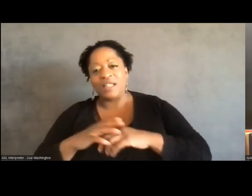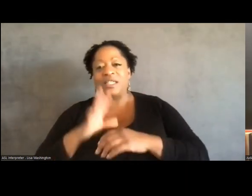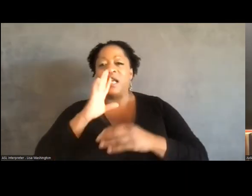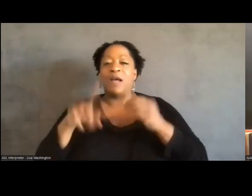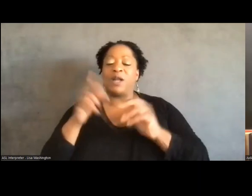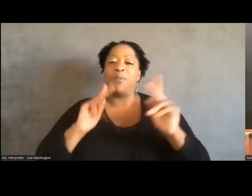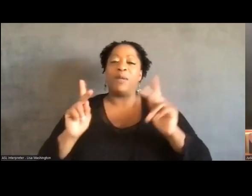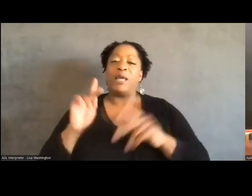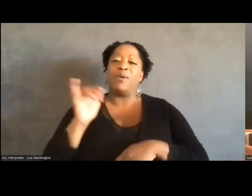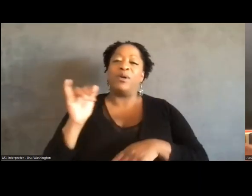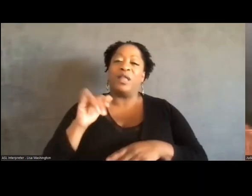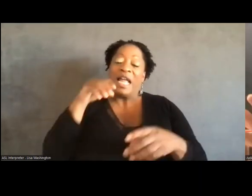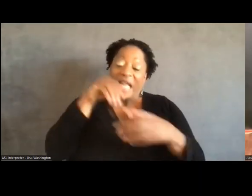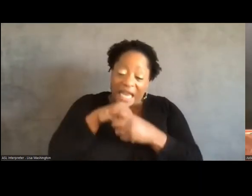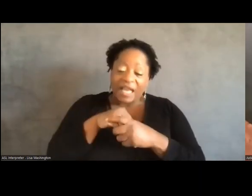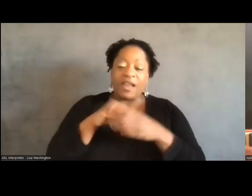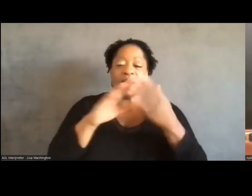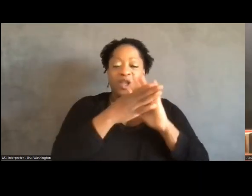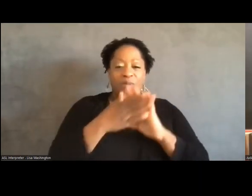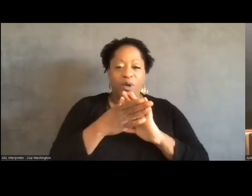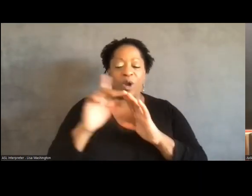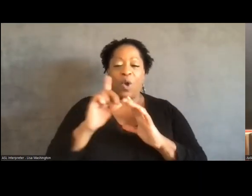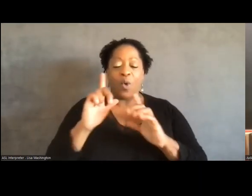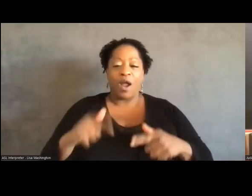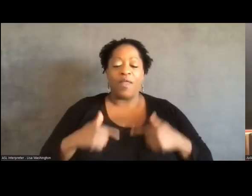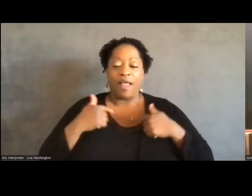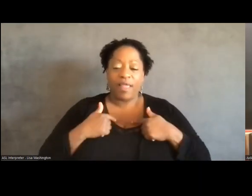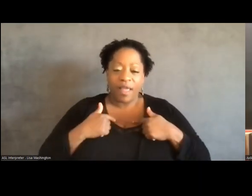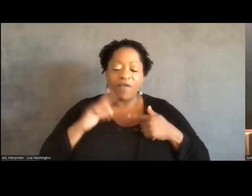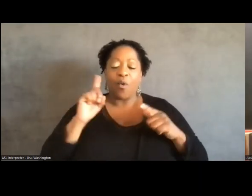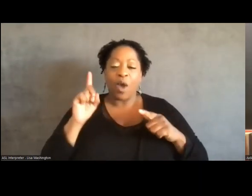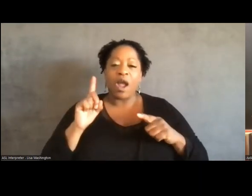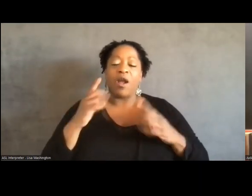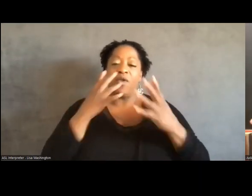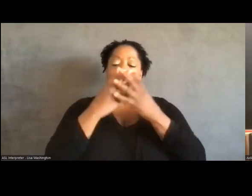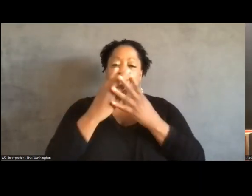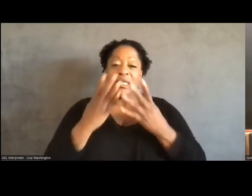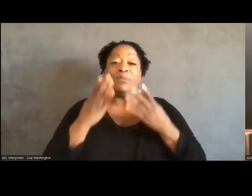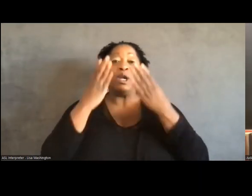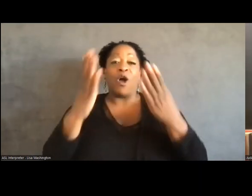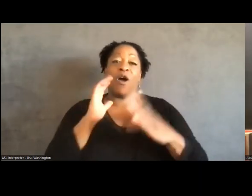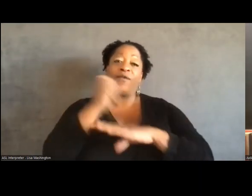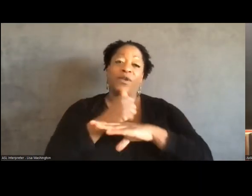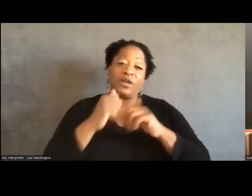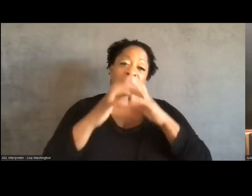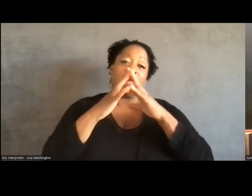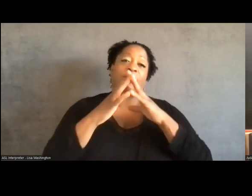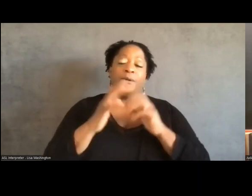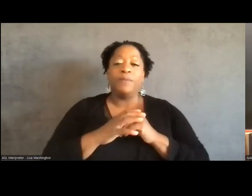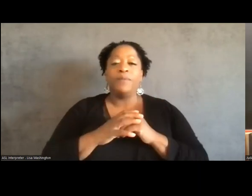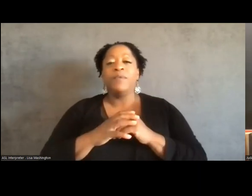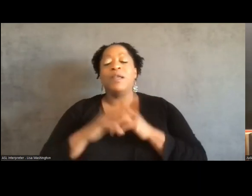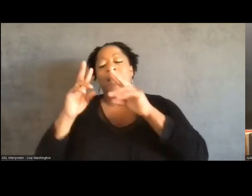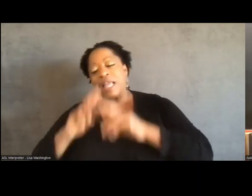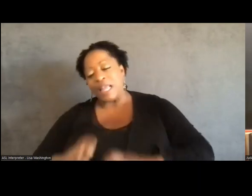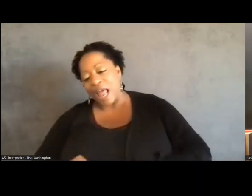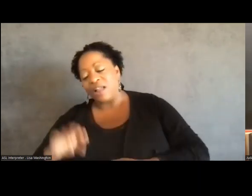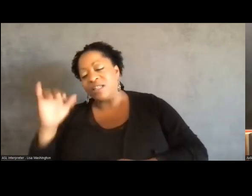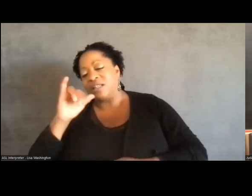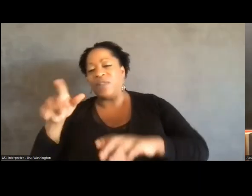about people like in the community where the prison is being proposed, an analysis of like, you know, a long